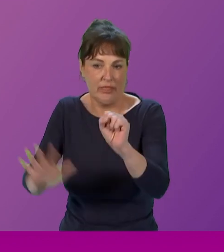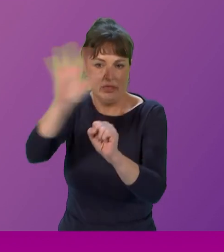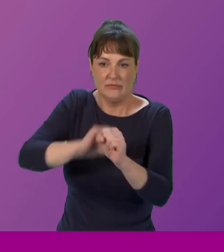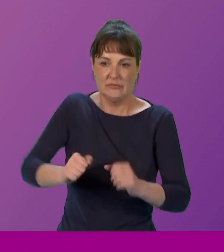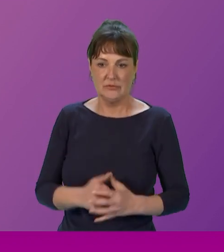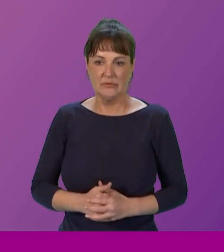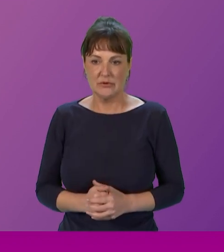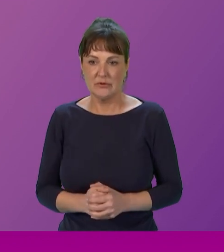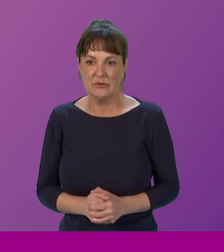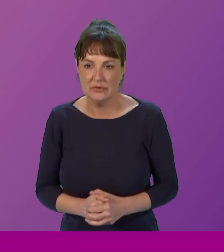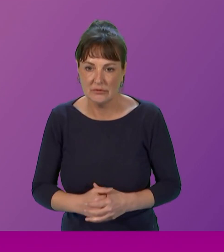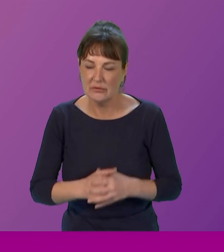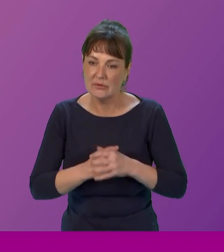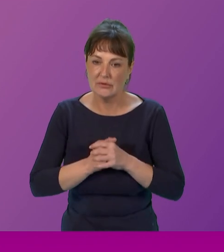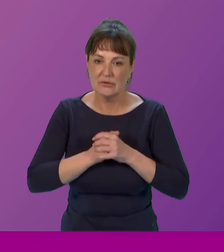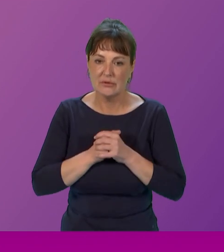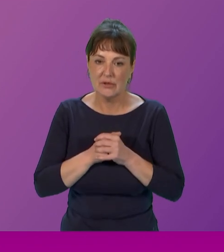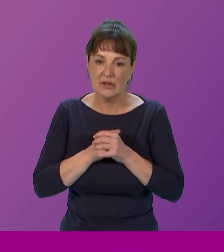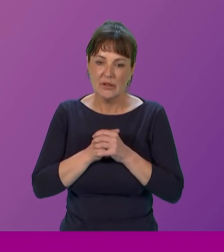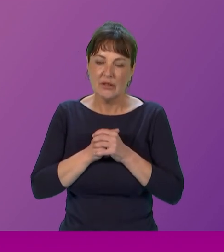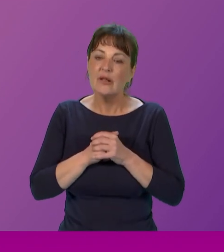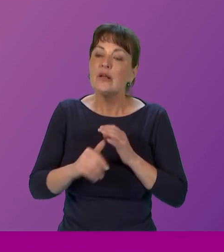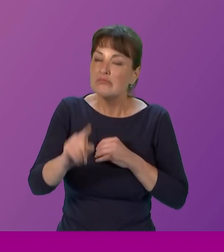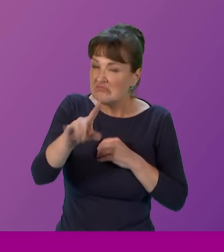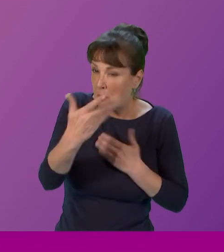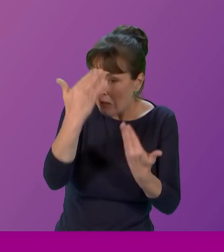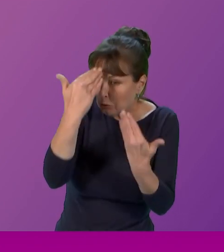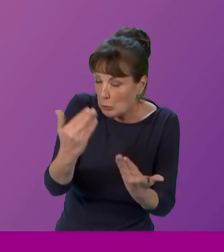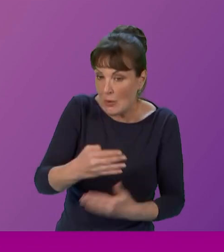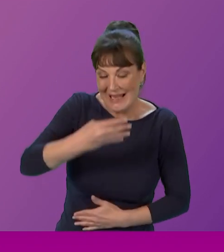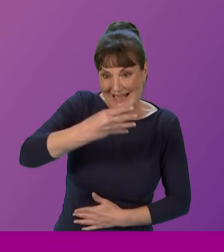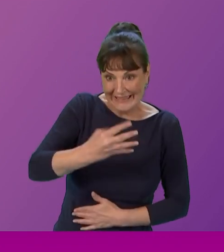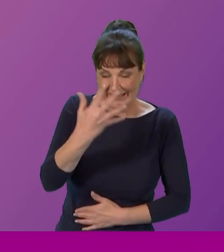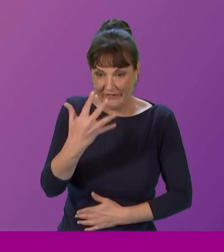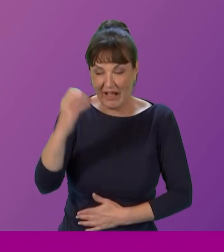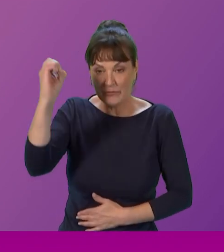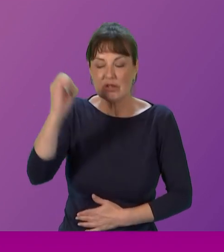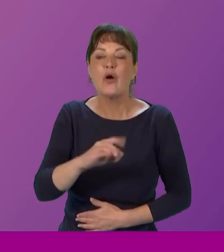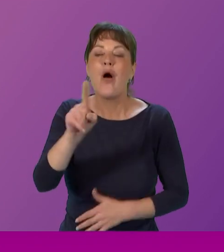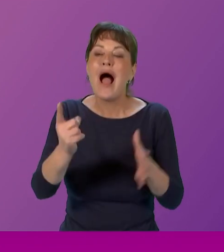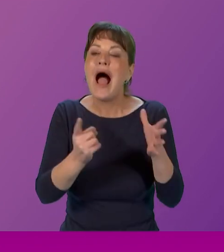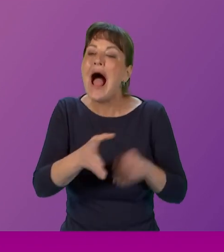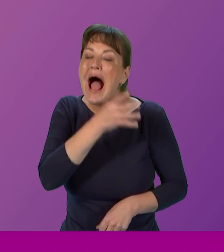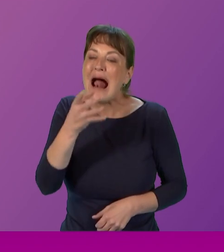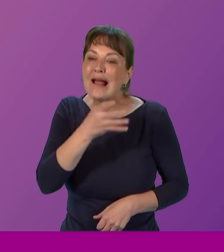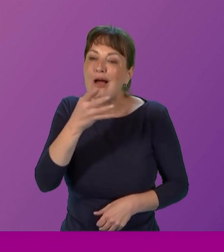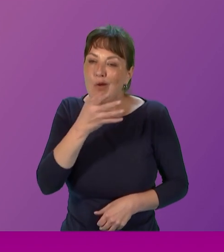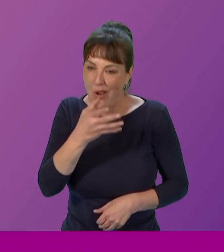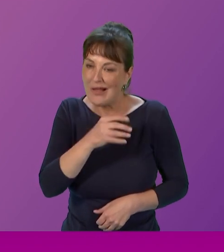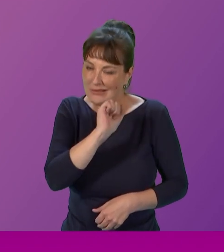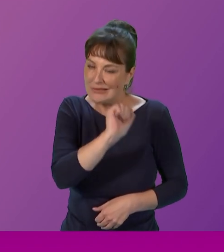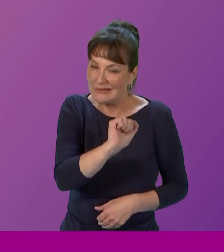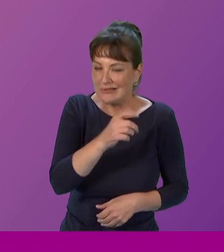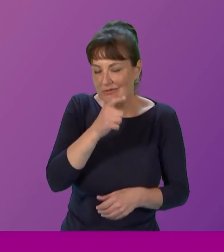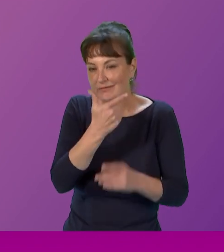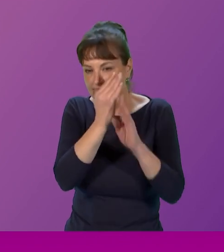don't know about 95% of those attending Al-Anon family groups in Scotland are women. Um, obviously Al